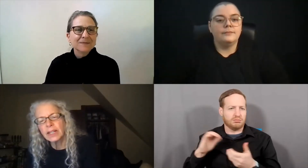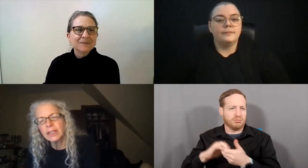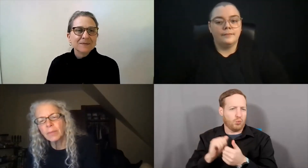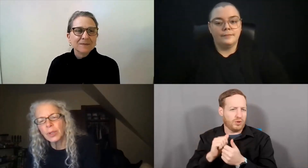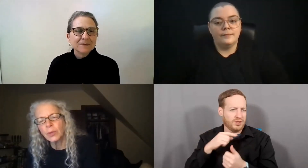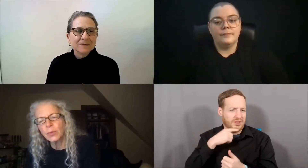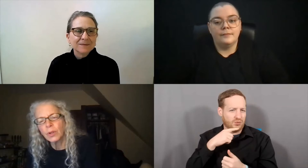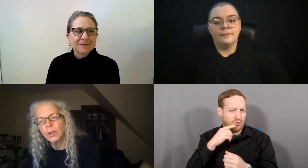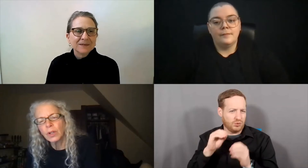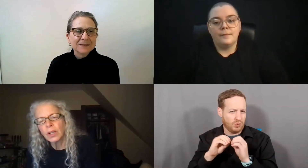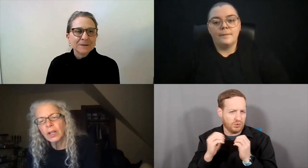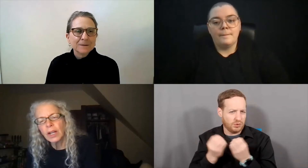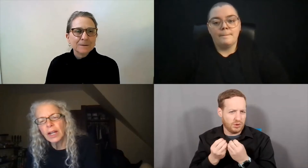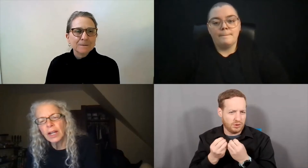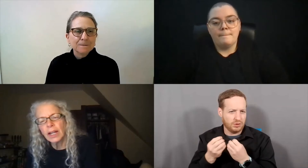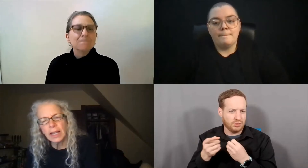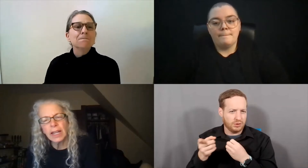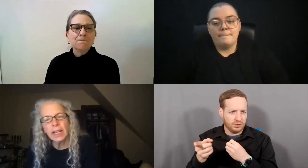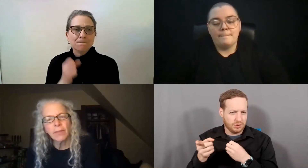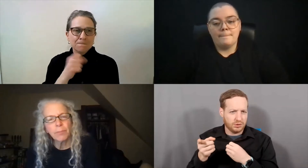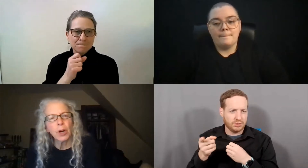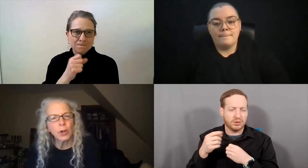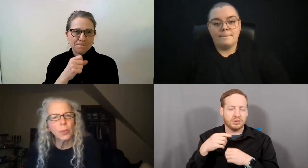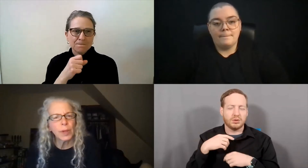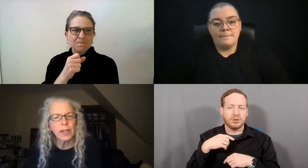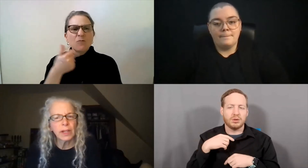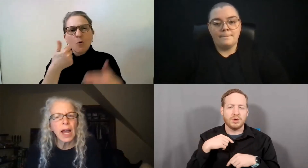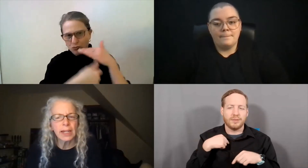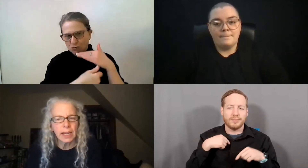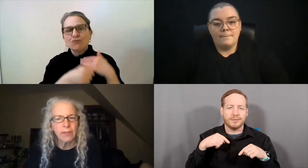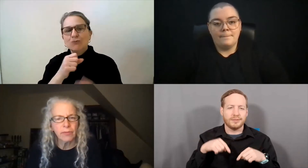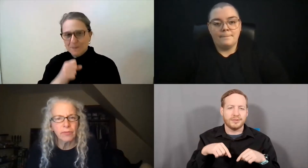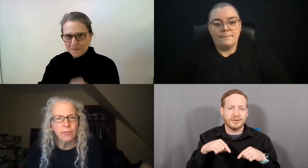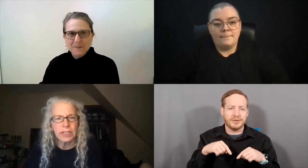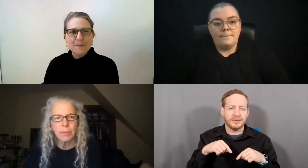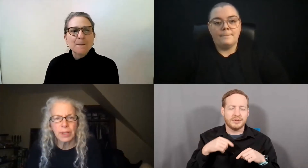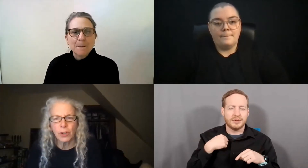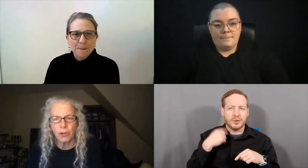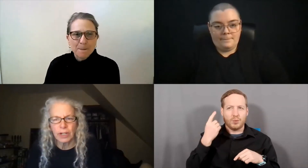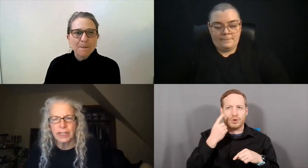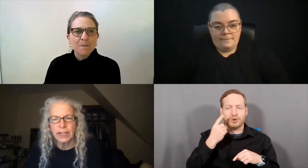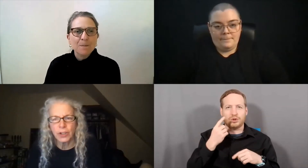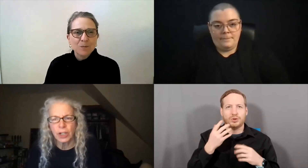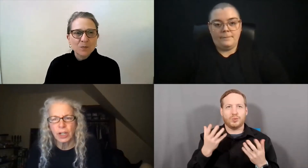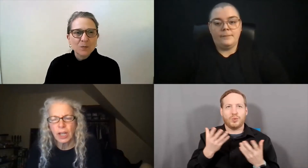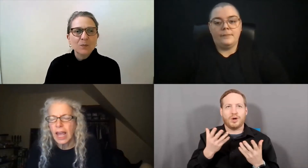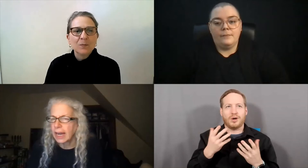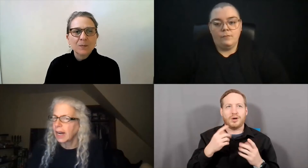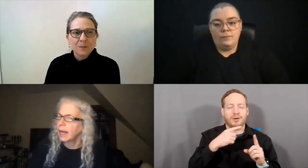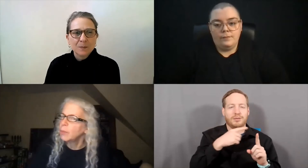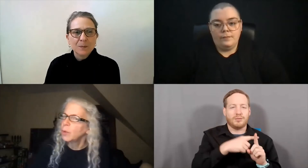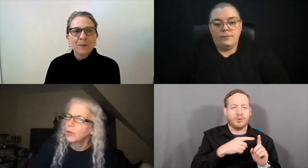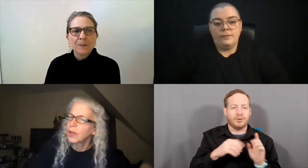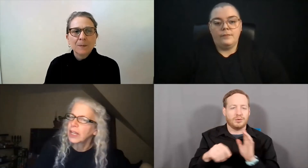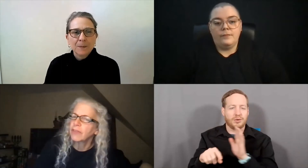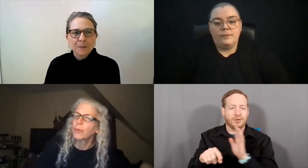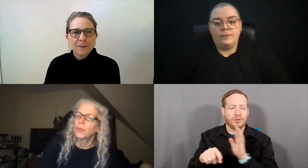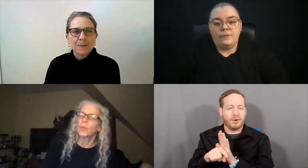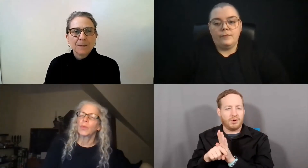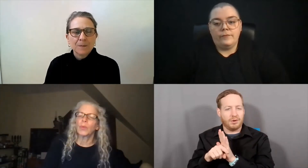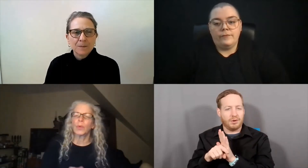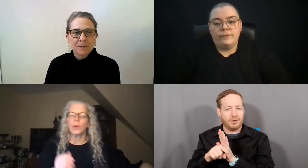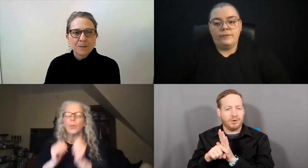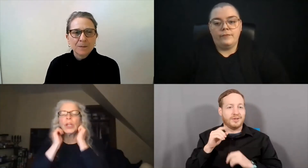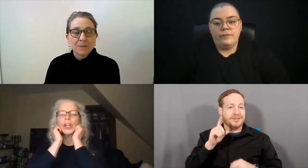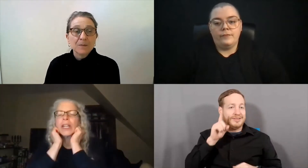CLW. And they have partnered with a non-Deaf disability organization. And I'm wondering if